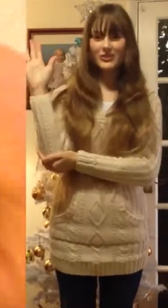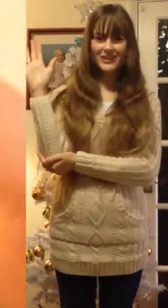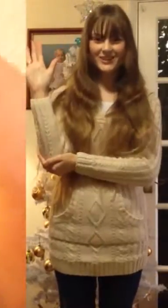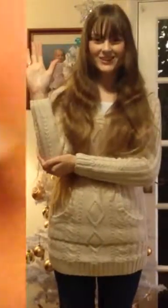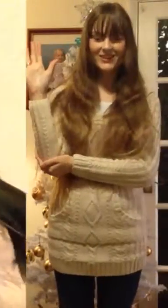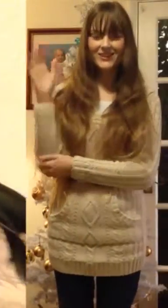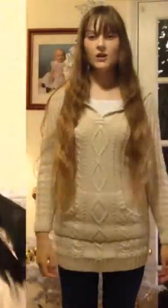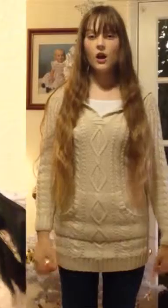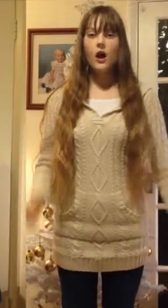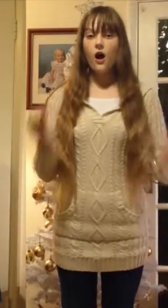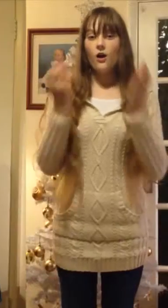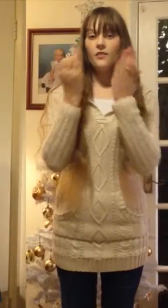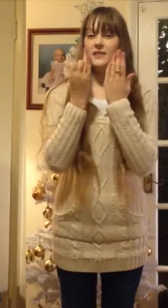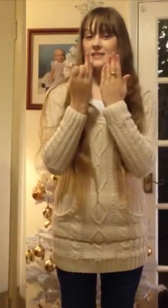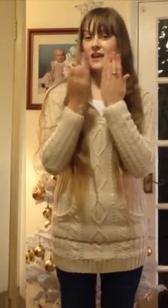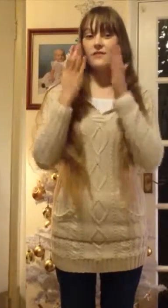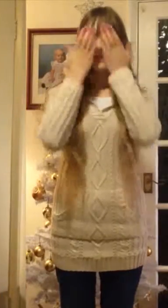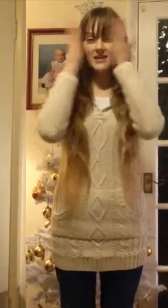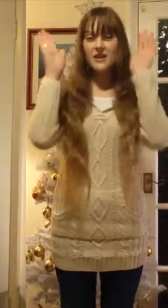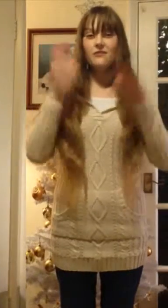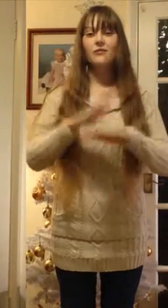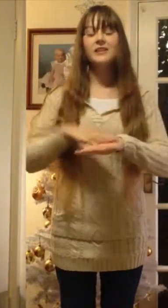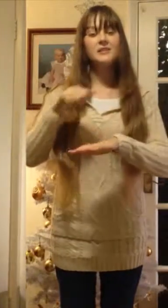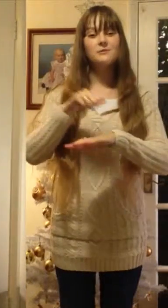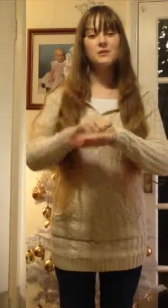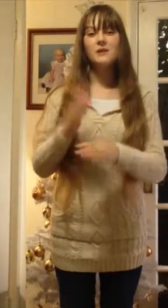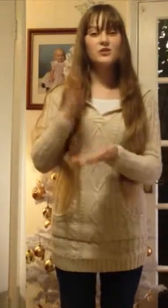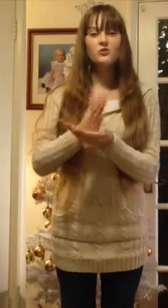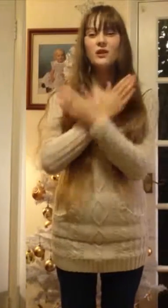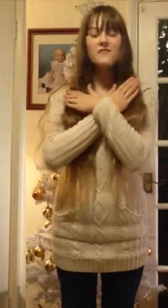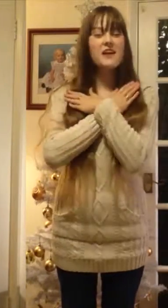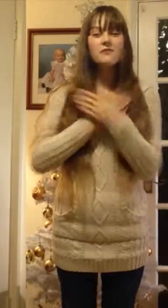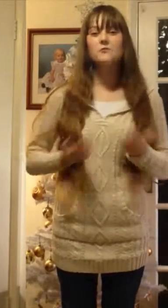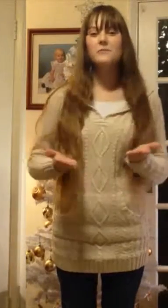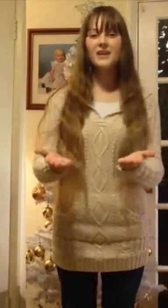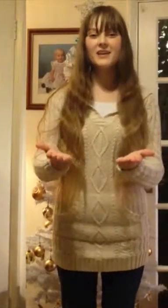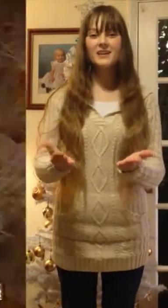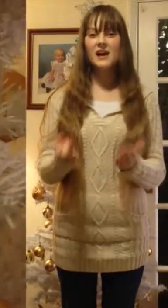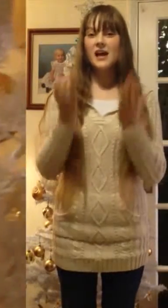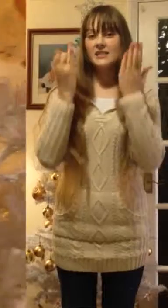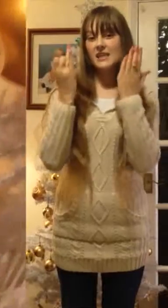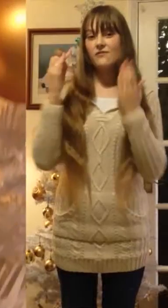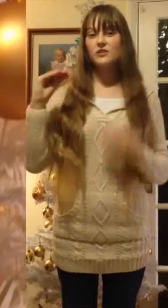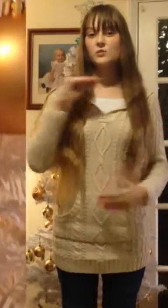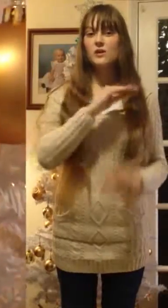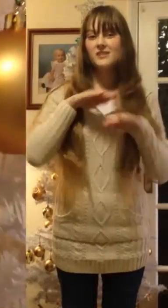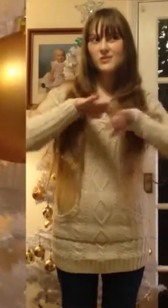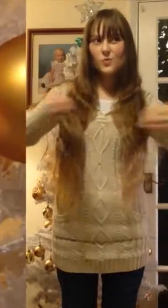tree. On the eighth day of Christmas, my true love gave to me, seven quies a